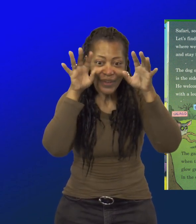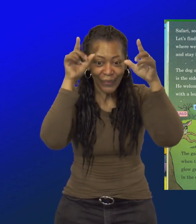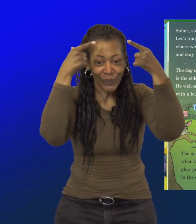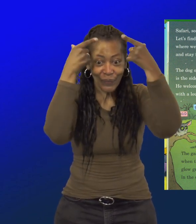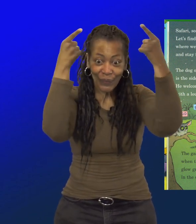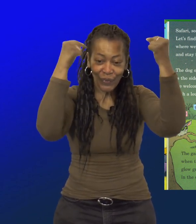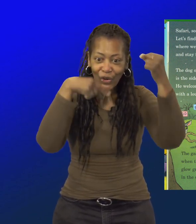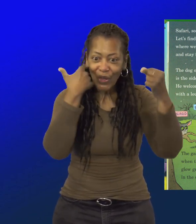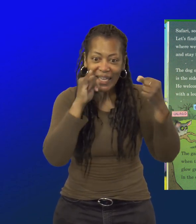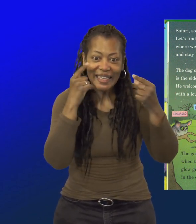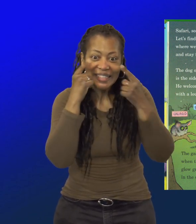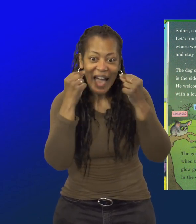night.